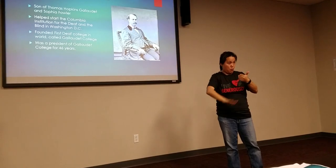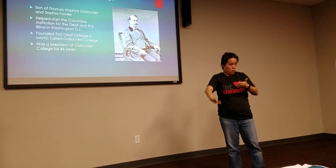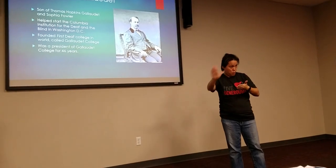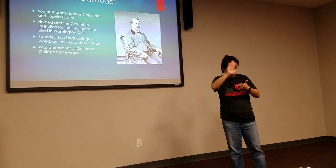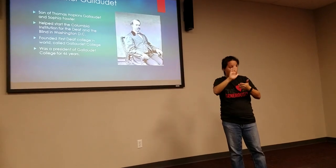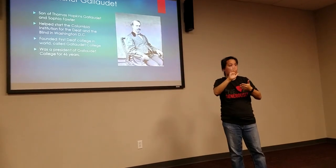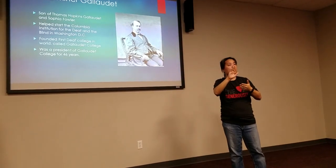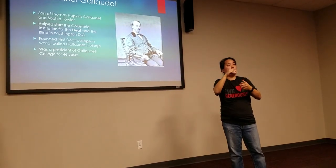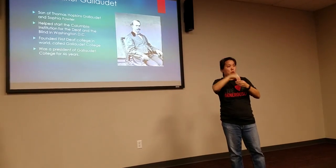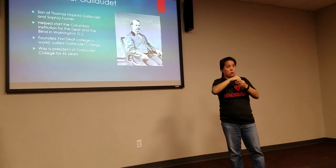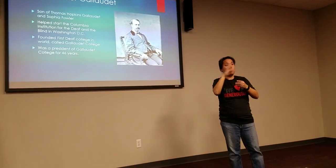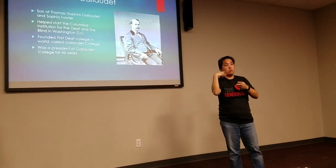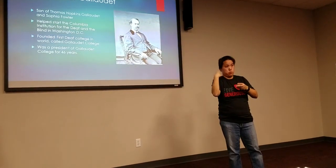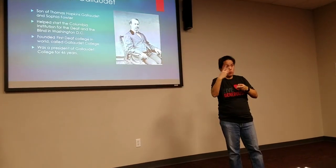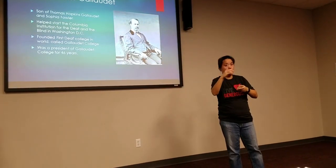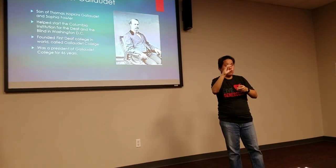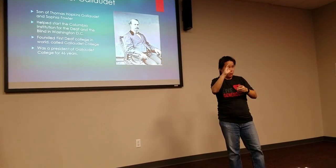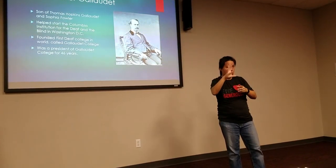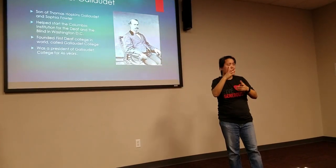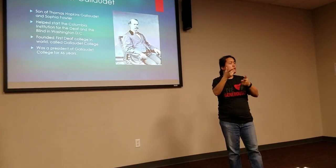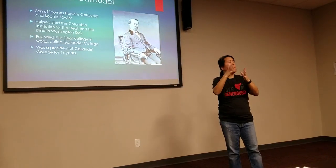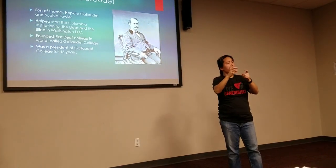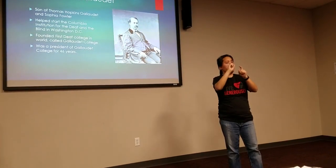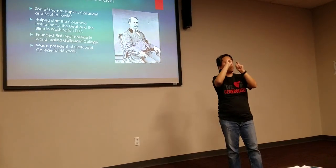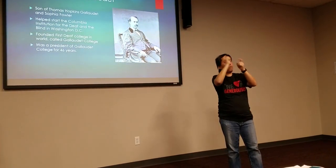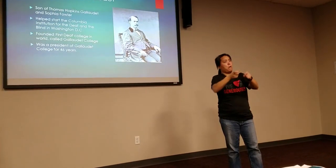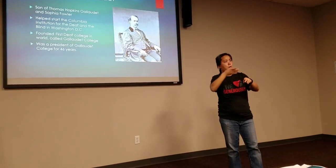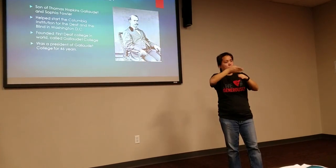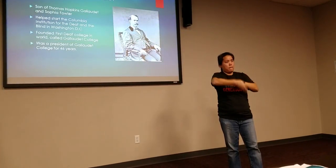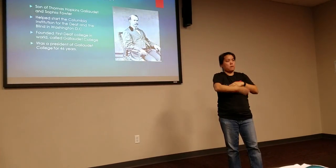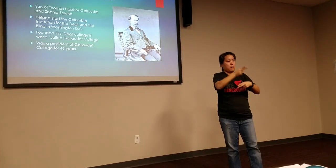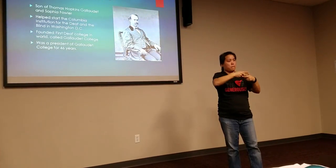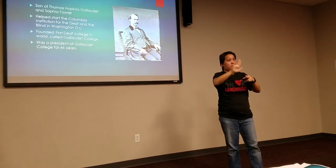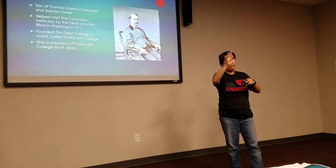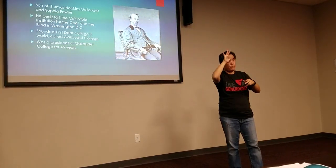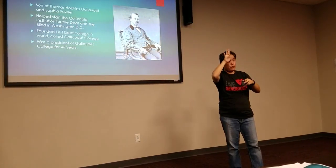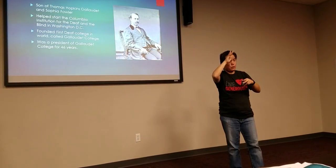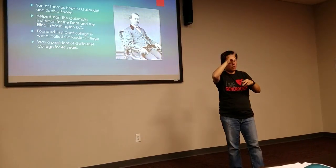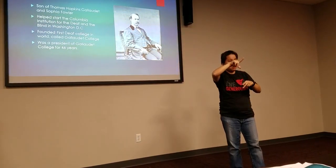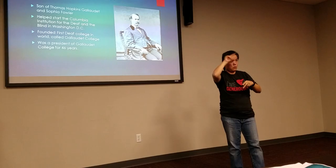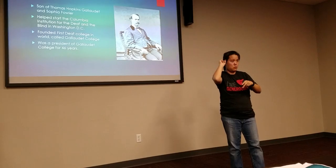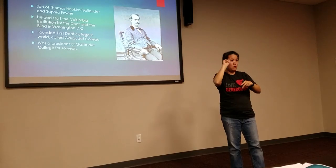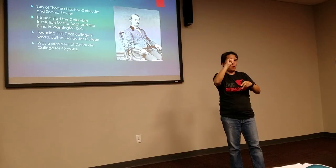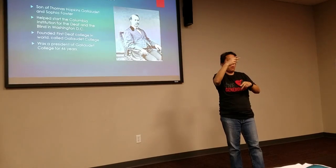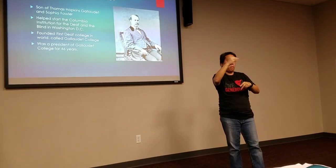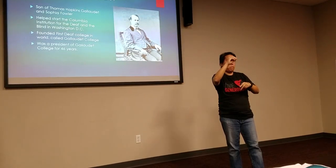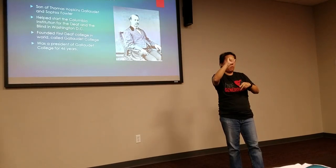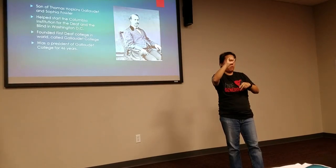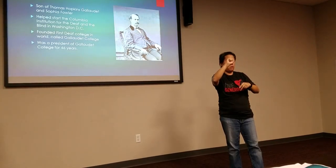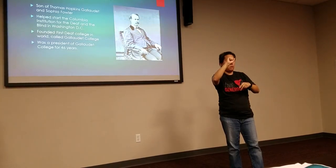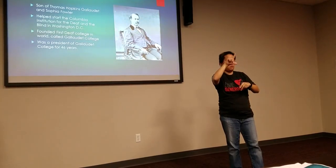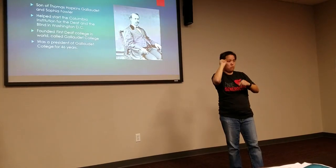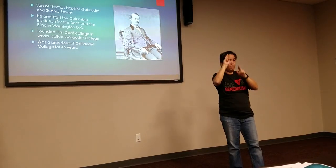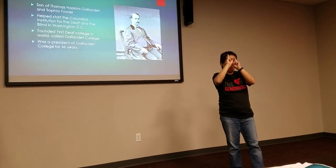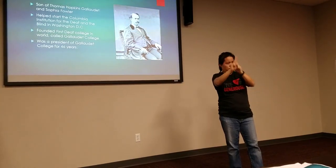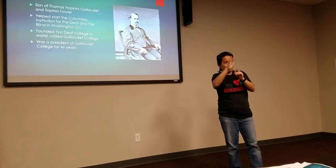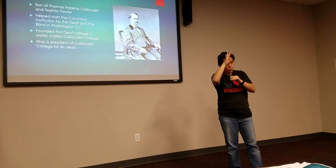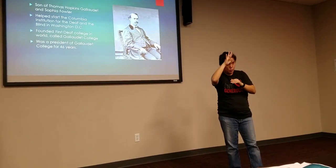Which later then became Gallaudet College. He named the college after his own father, Thomas